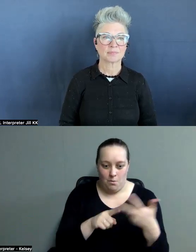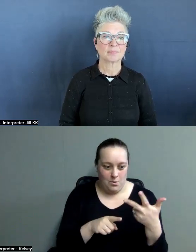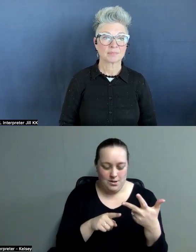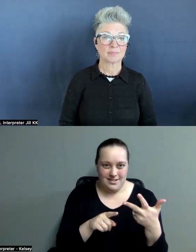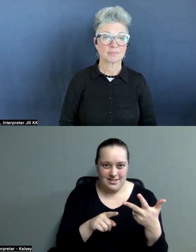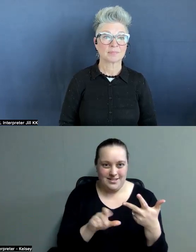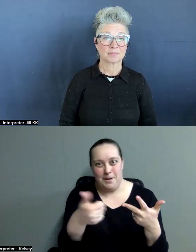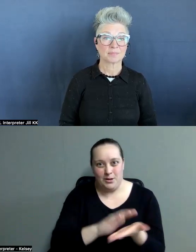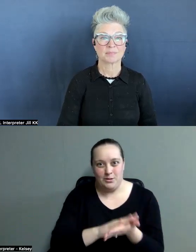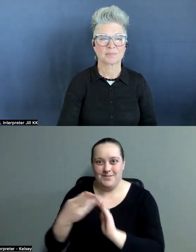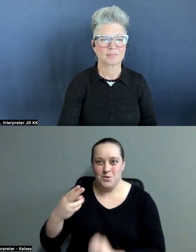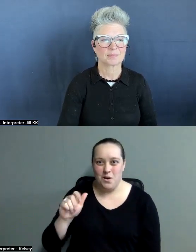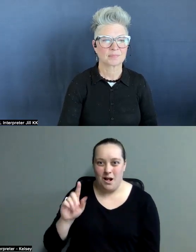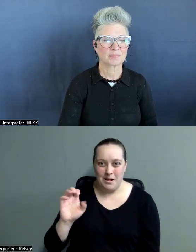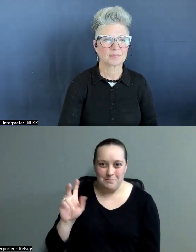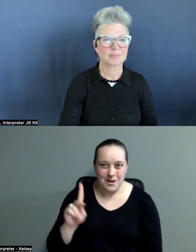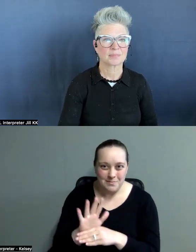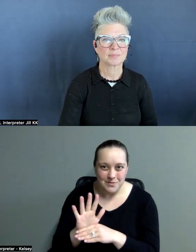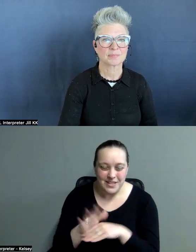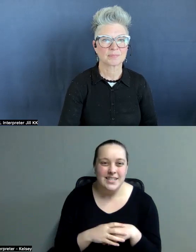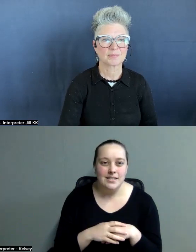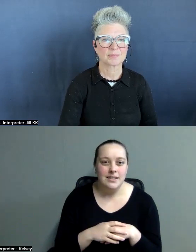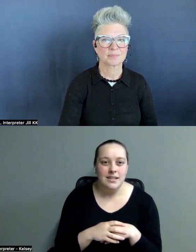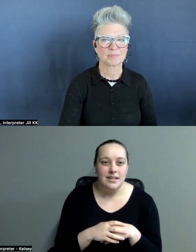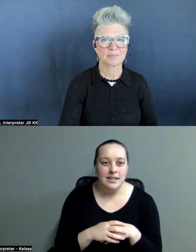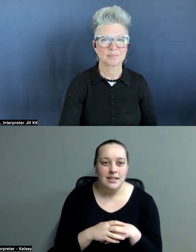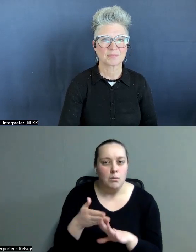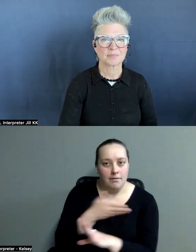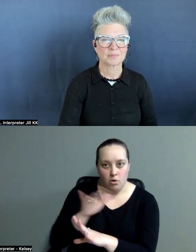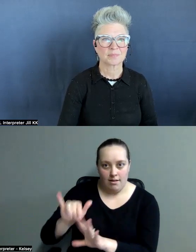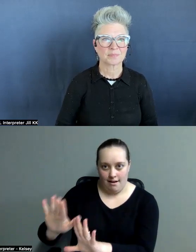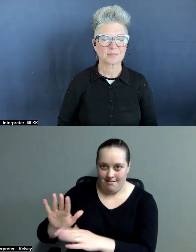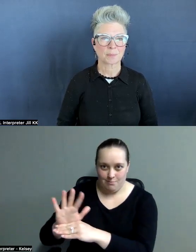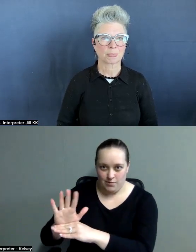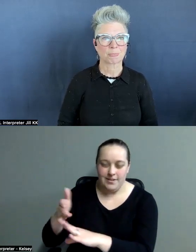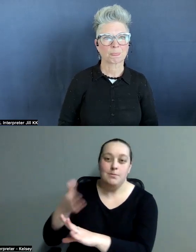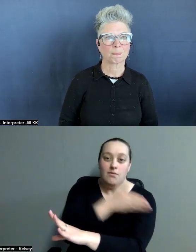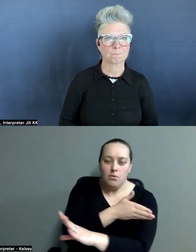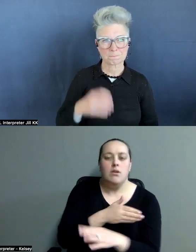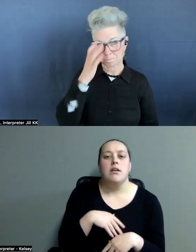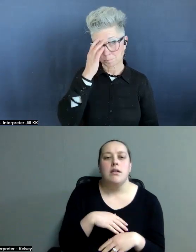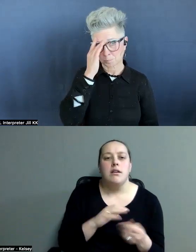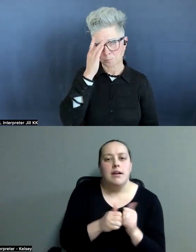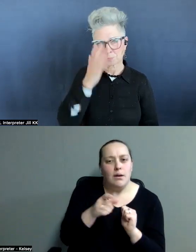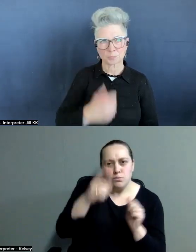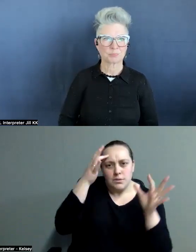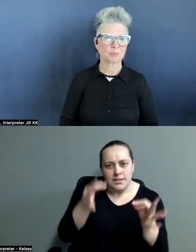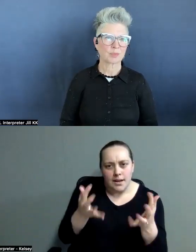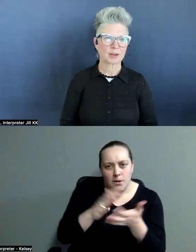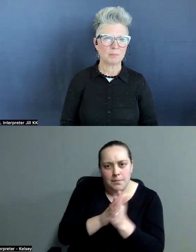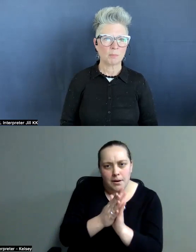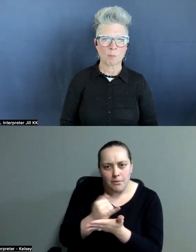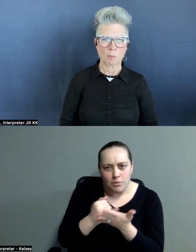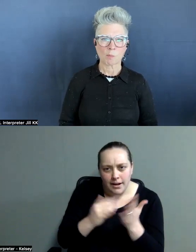how do, before all of that, how did you think about becoming a writer? What